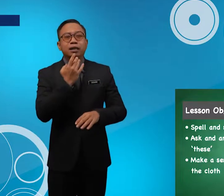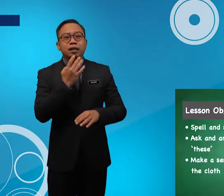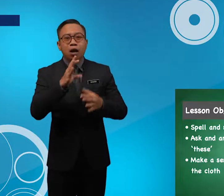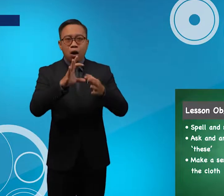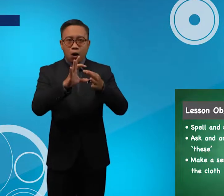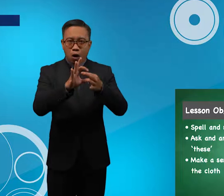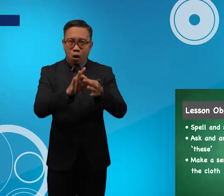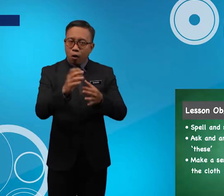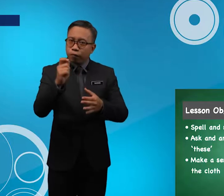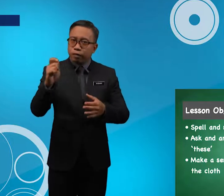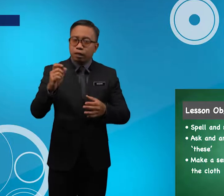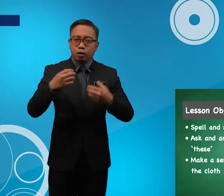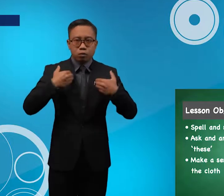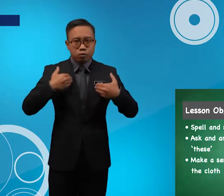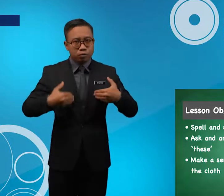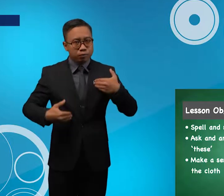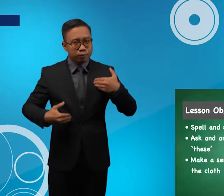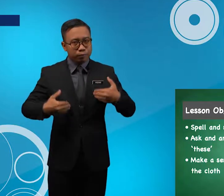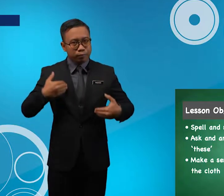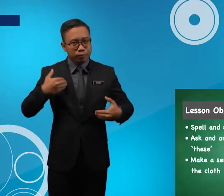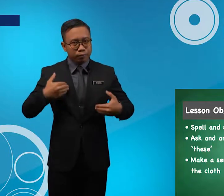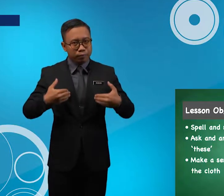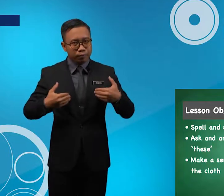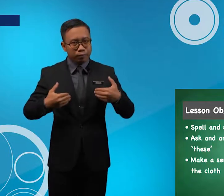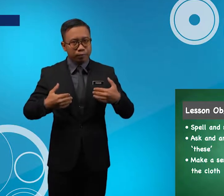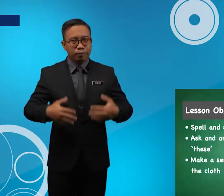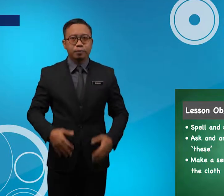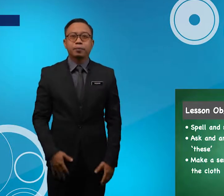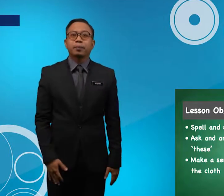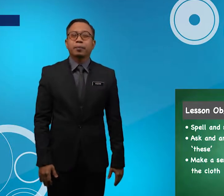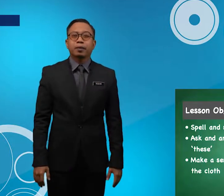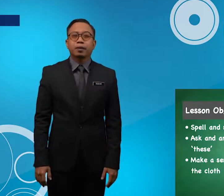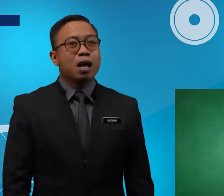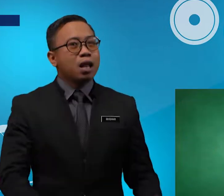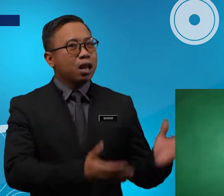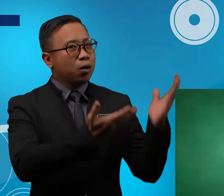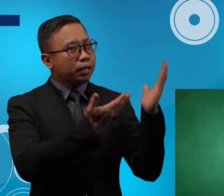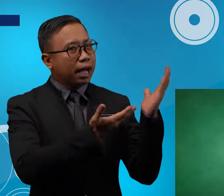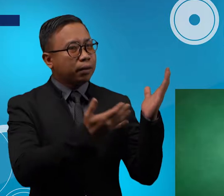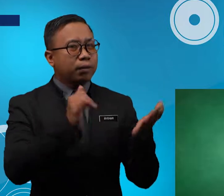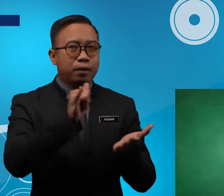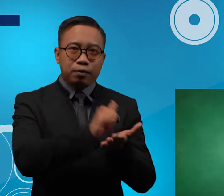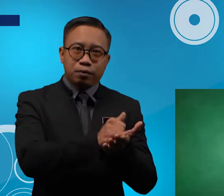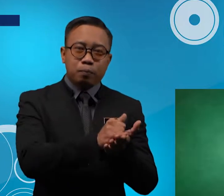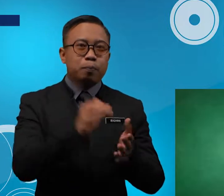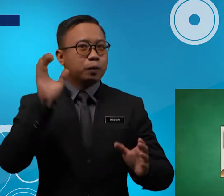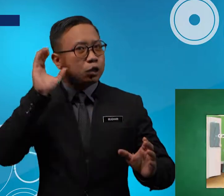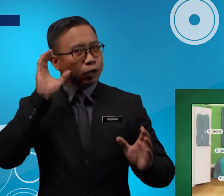of the clothes. based on Look at this picture.